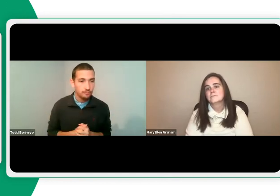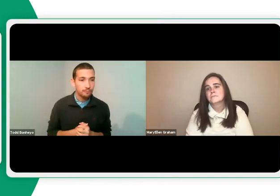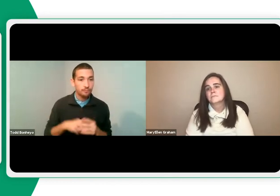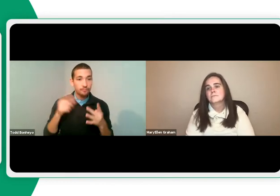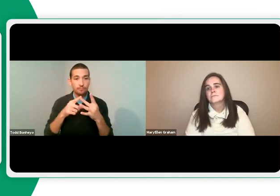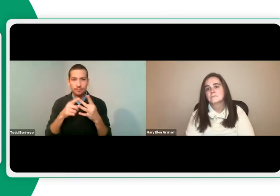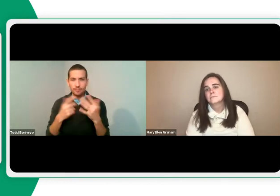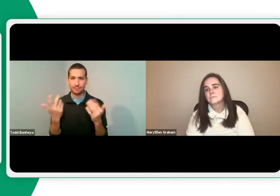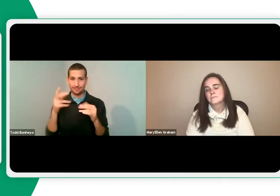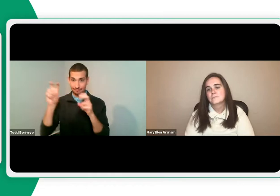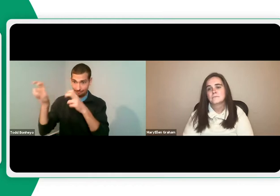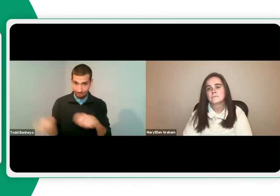differences that may lie between both.